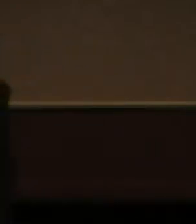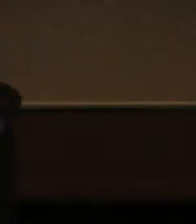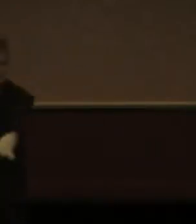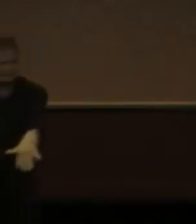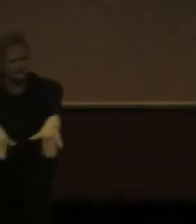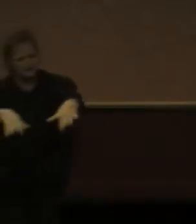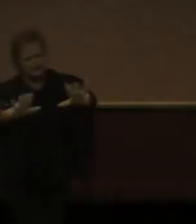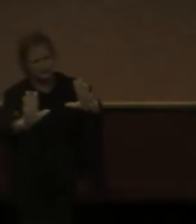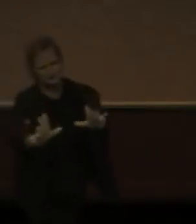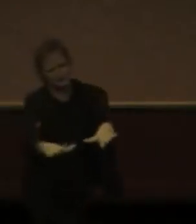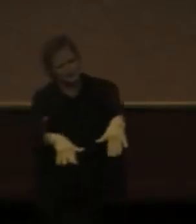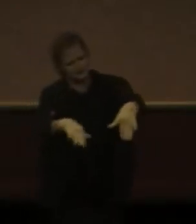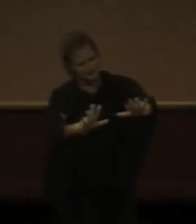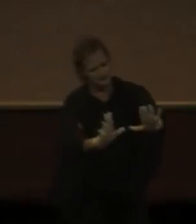waters.